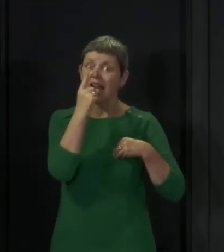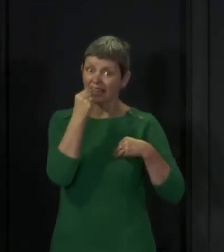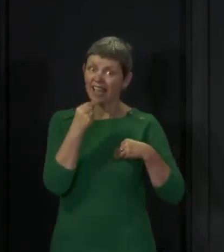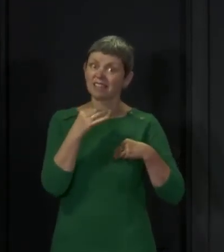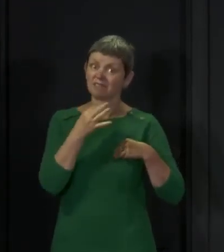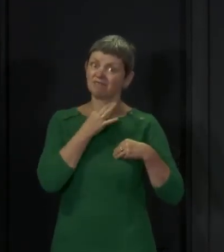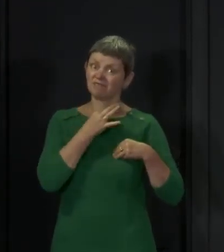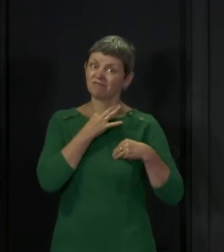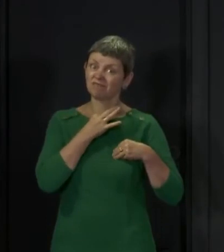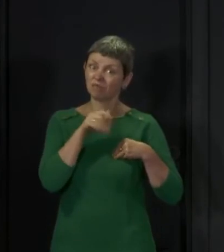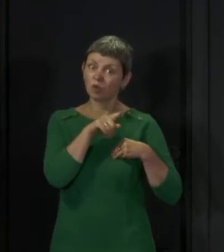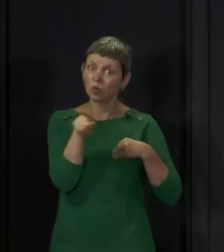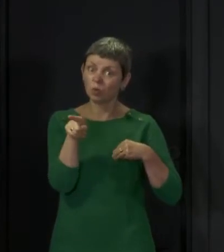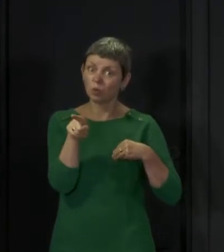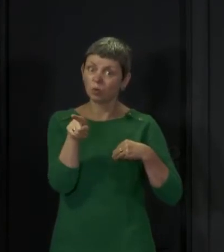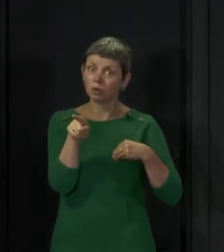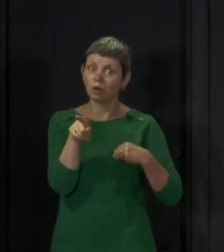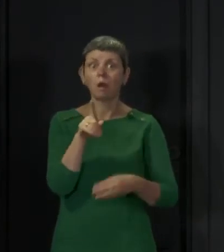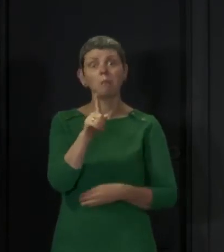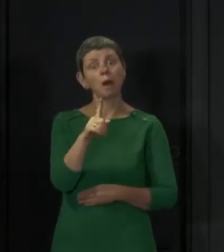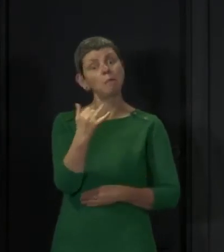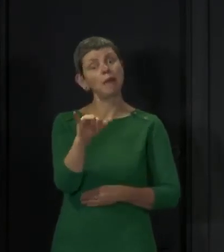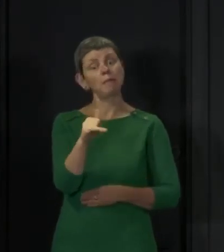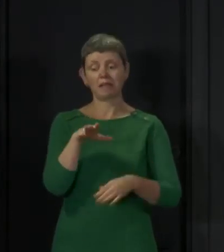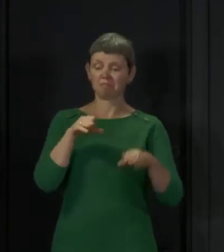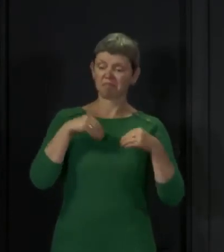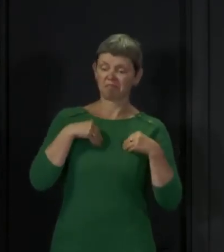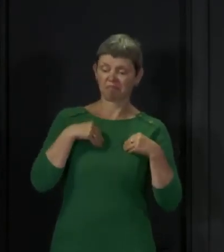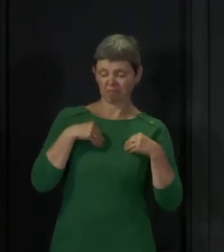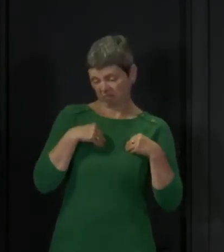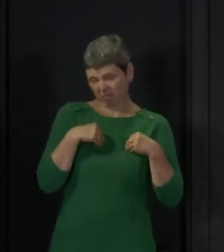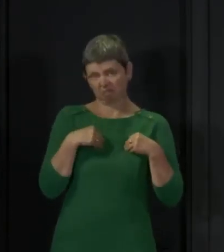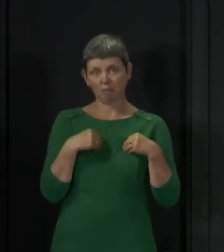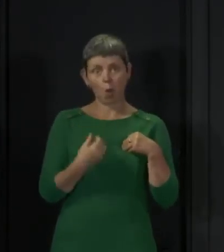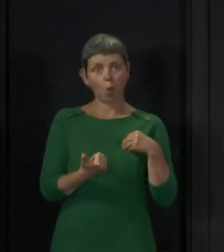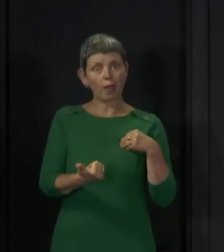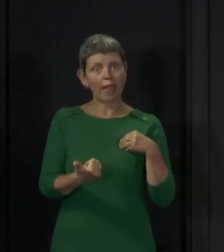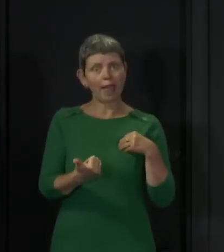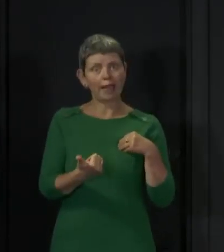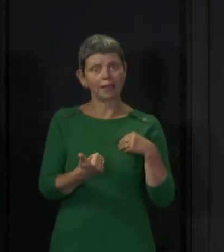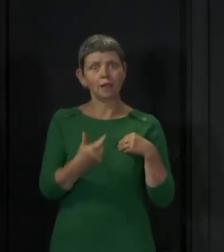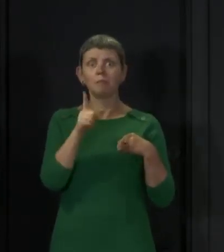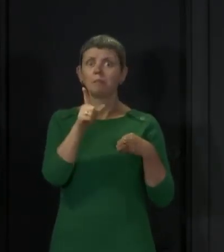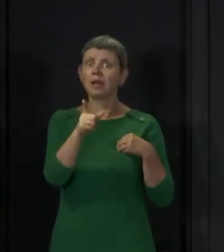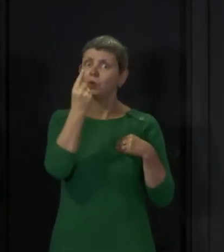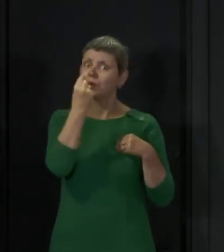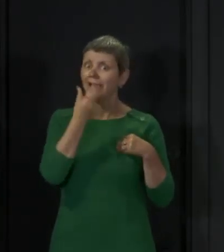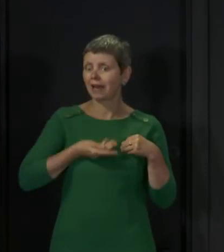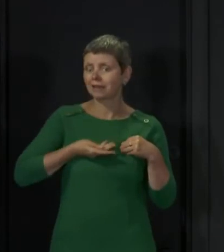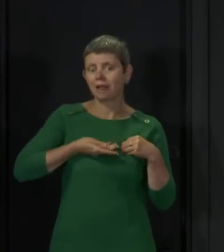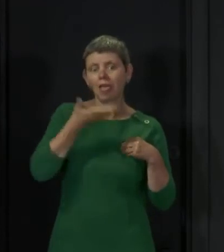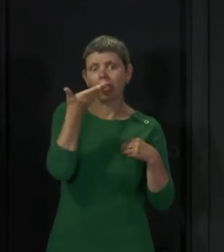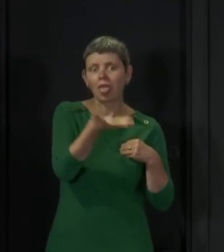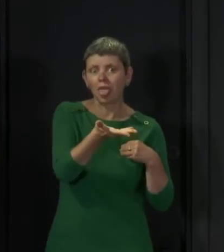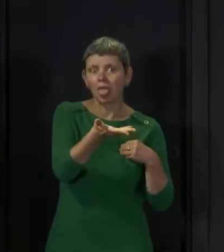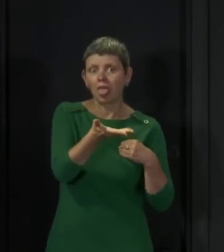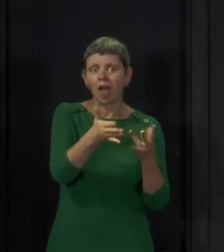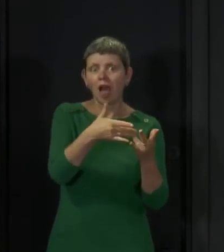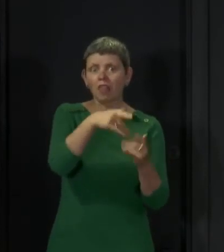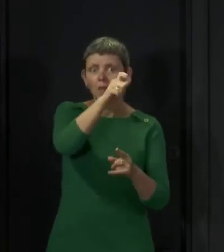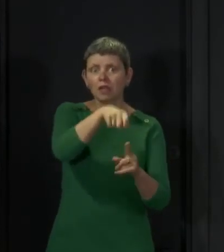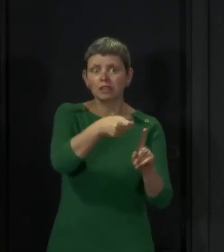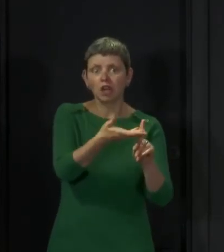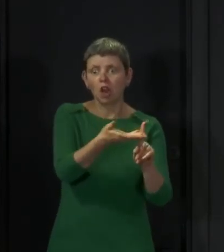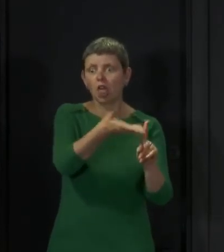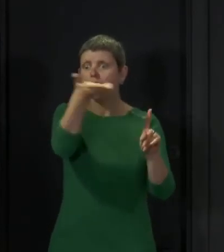to you. But even if you're not seriously affected yourself, you can still pass it on to other young people. They might then pass it